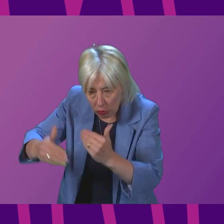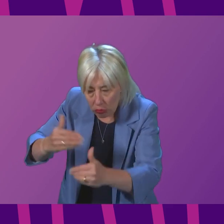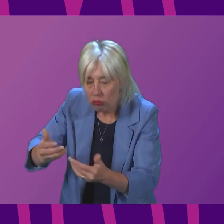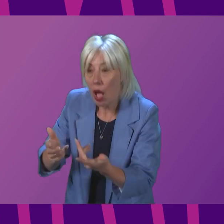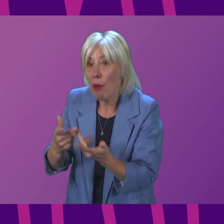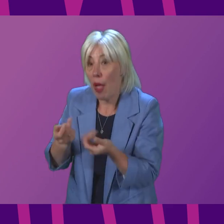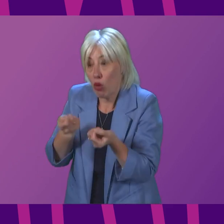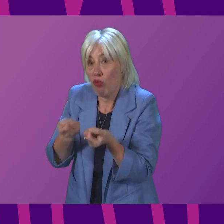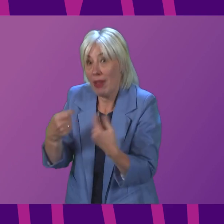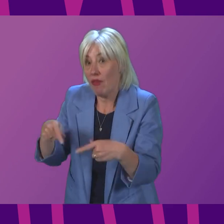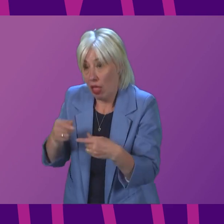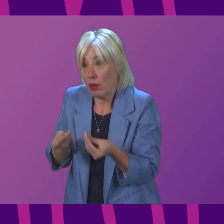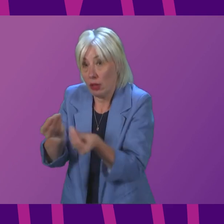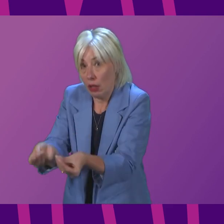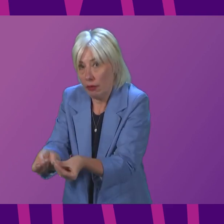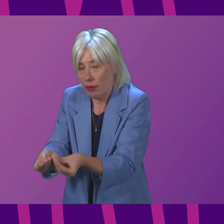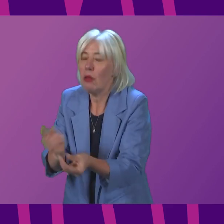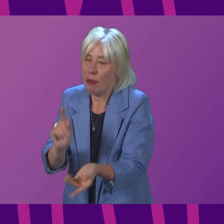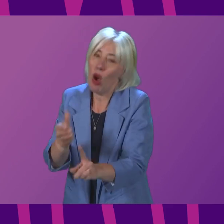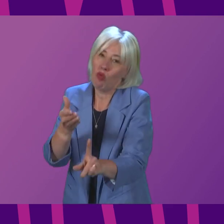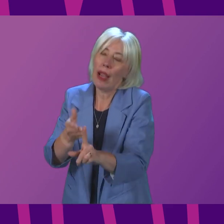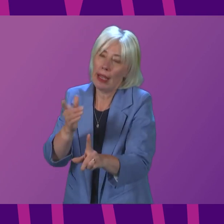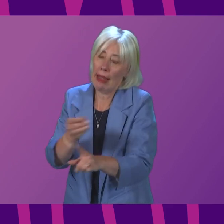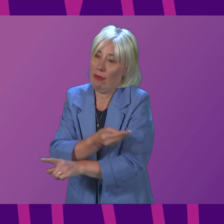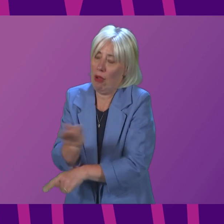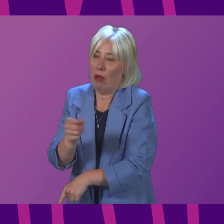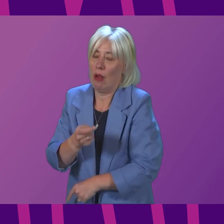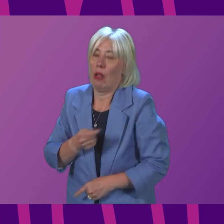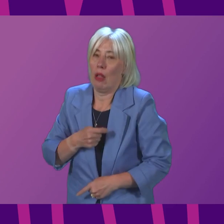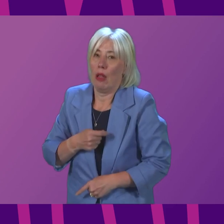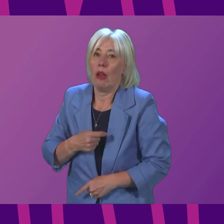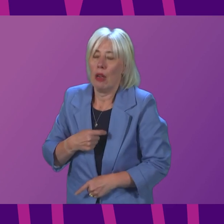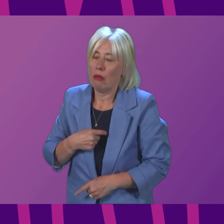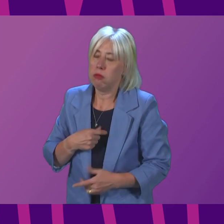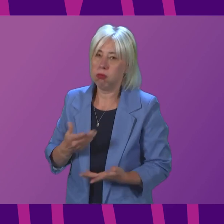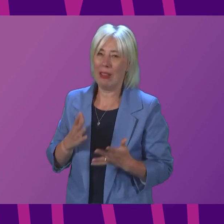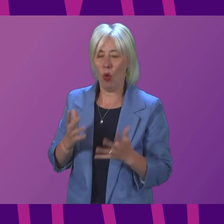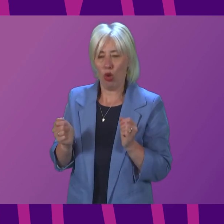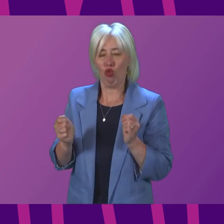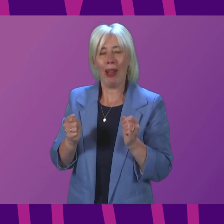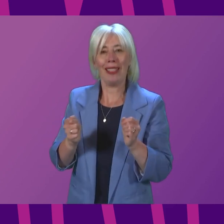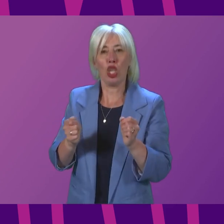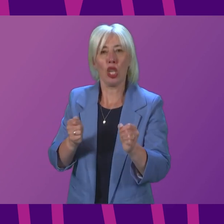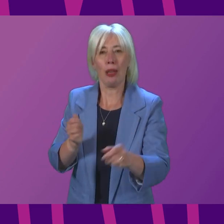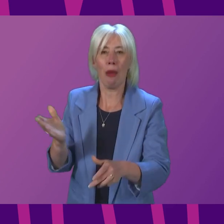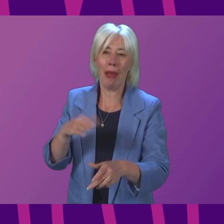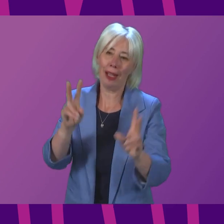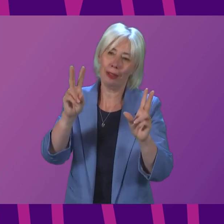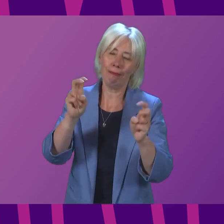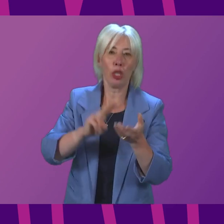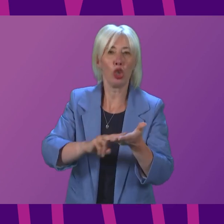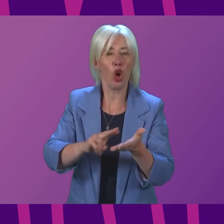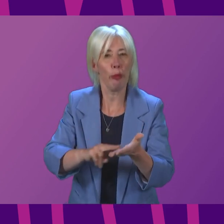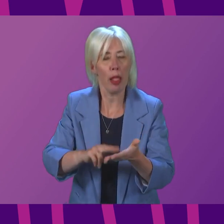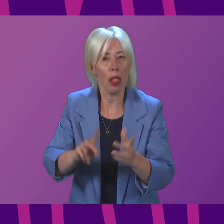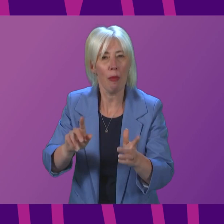available. I do recognise that this is an anxious time for people as we make this transition back to normal, but do